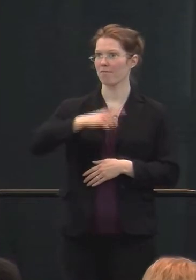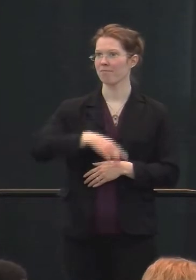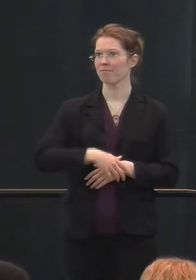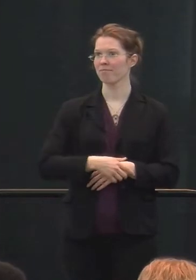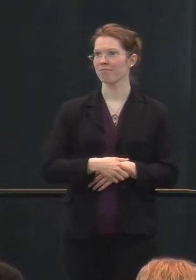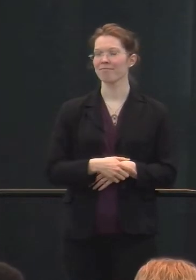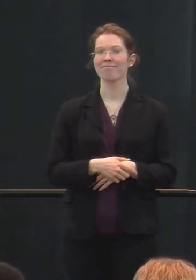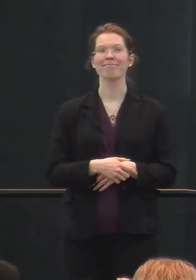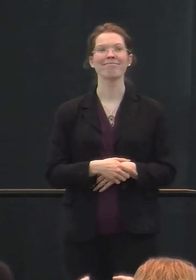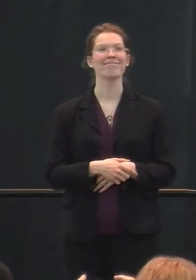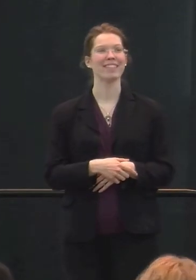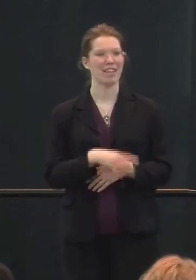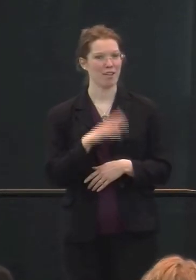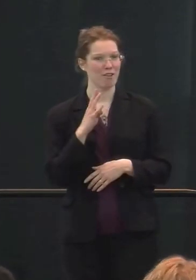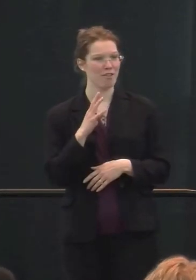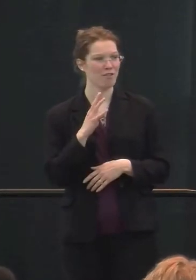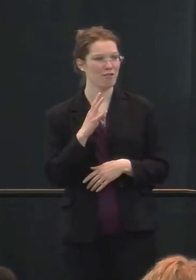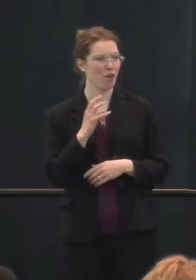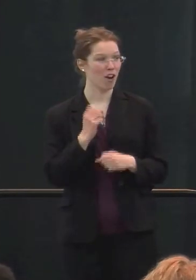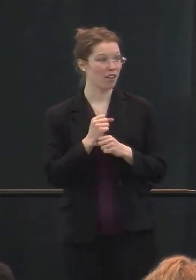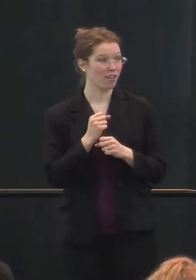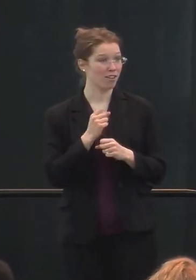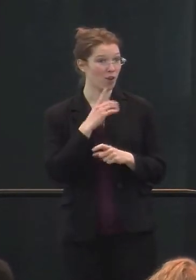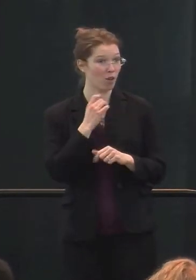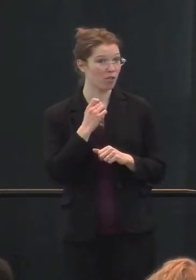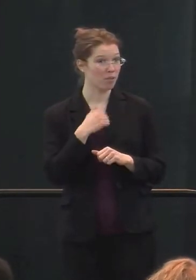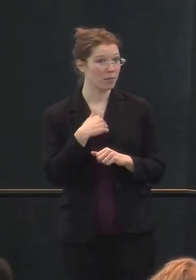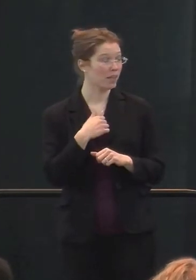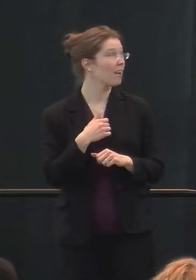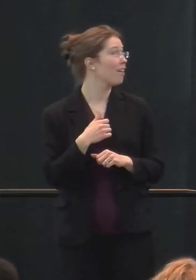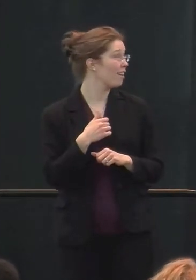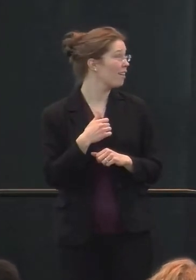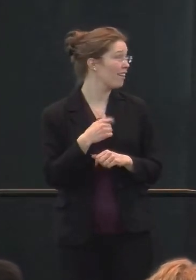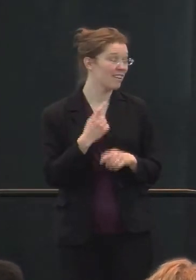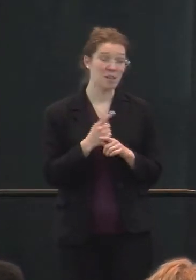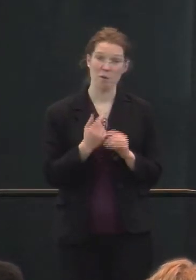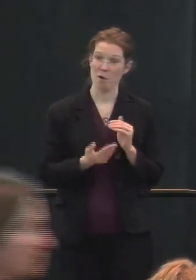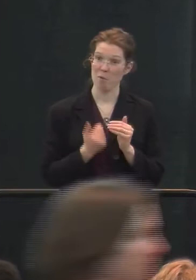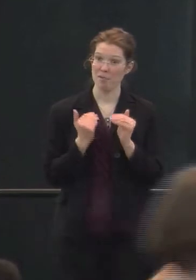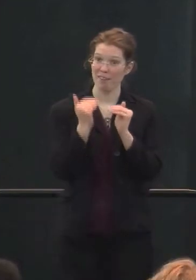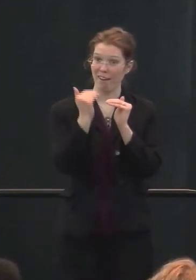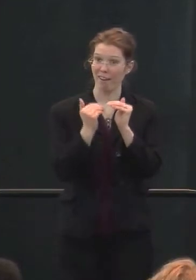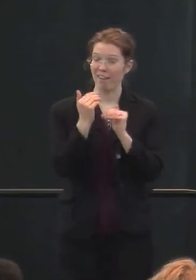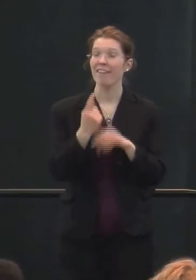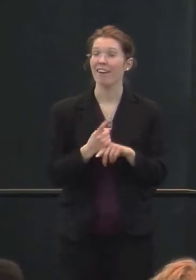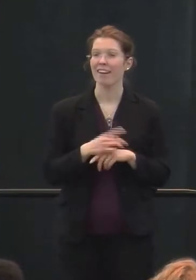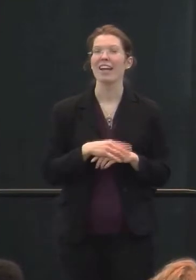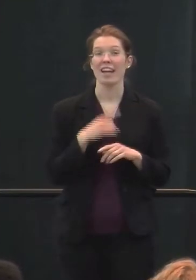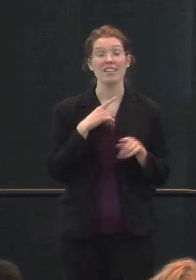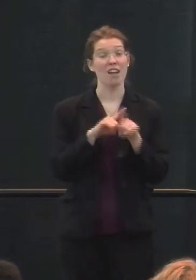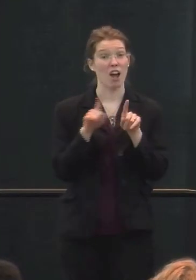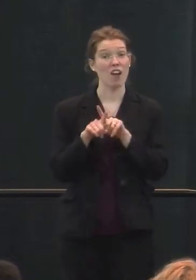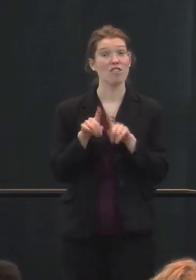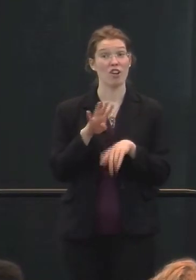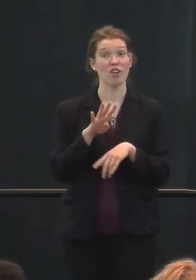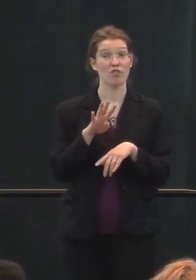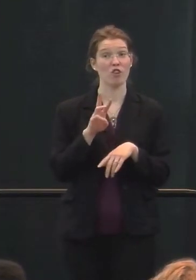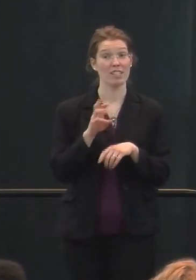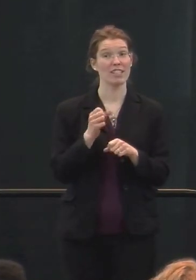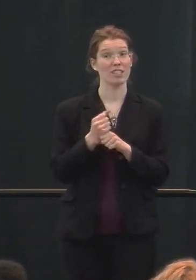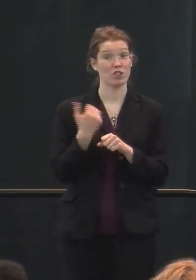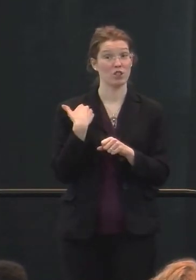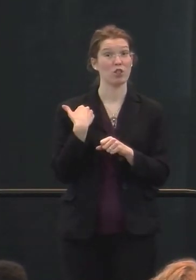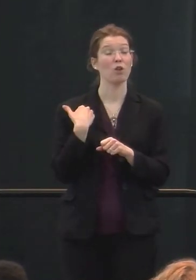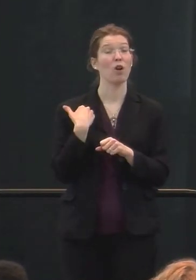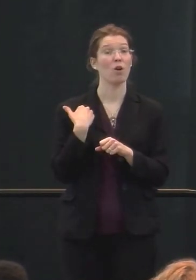years and you hit the big 5-0, Grandpa. Yeah. And also 46 years ago